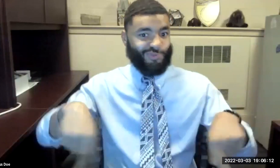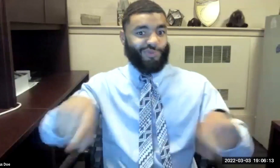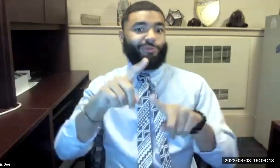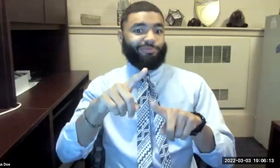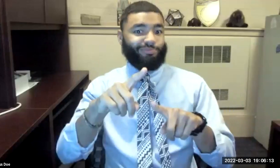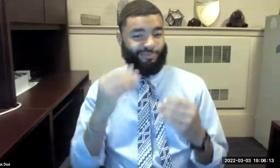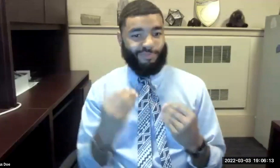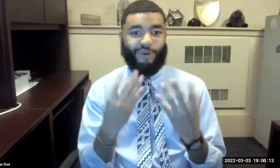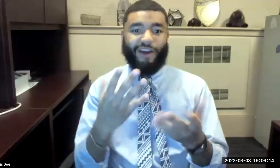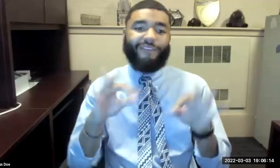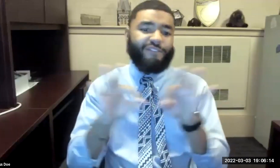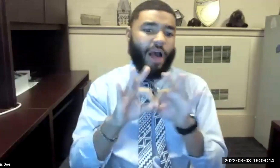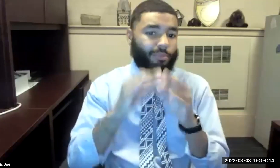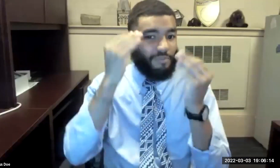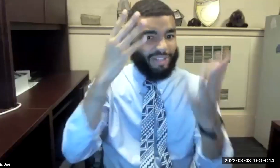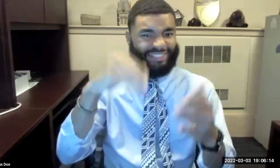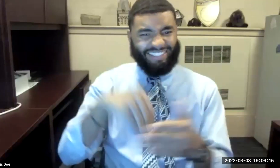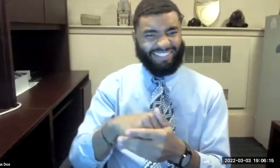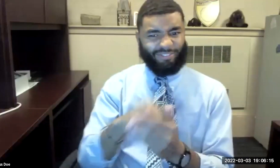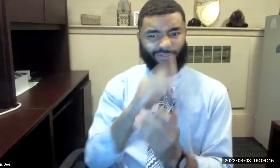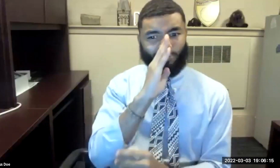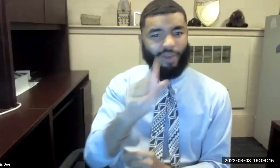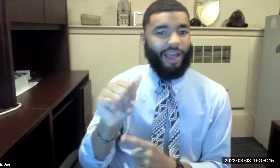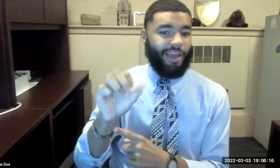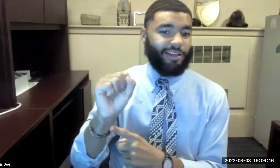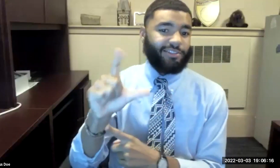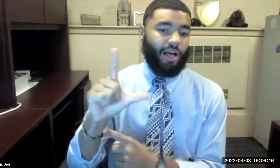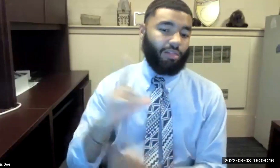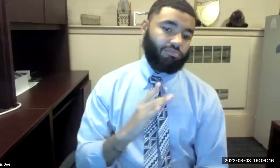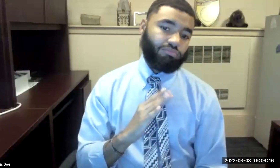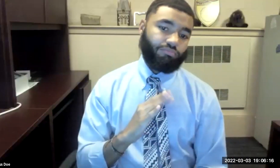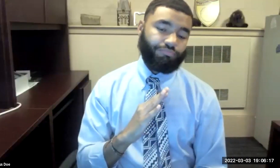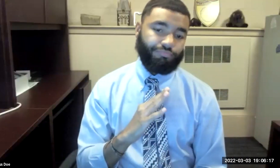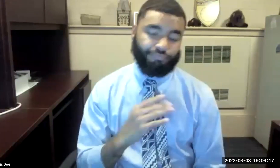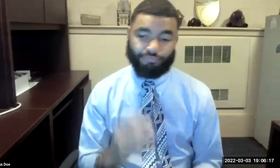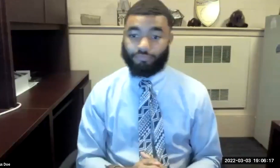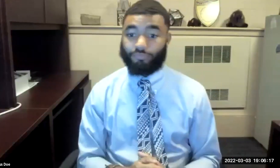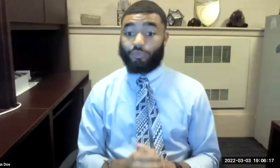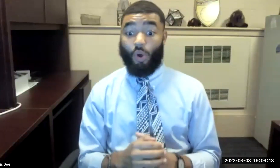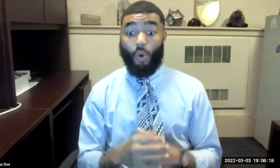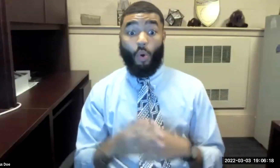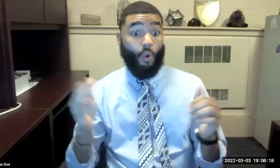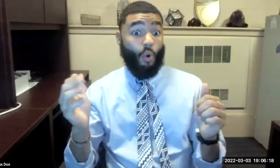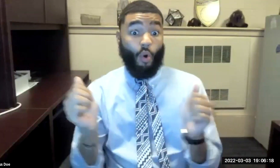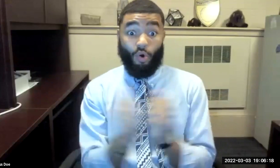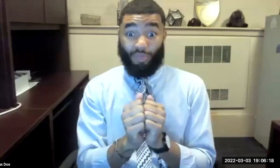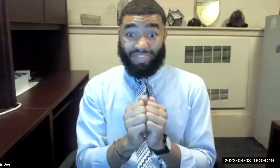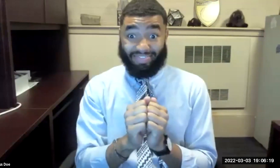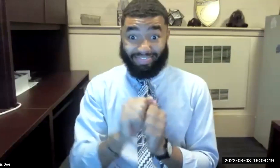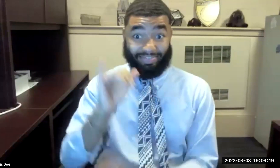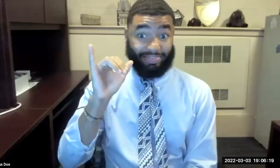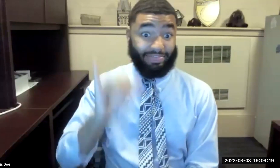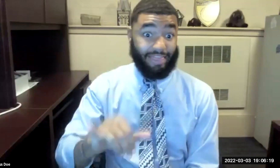bring information to share and present to us. Directly communicated in American Sign Language.